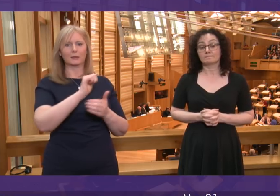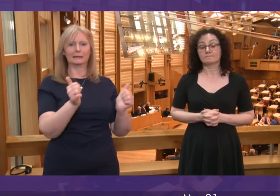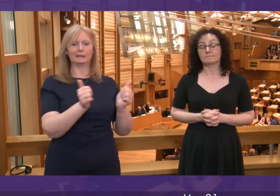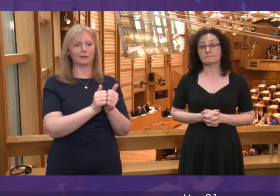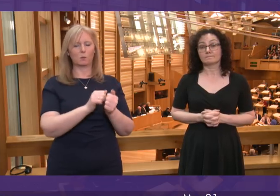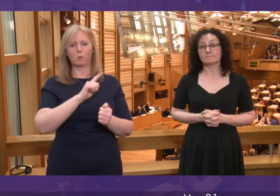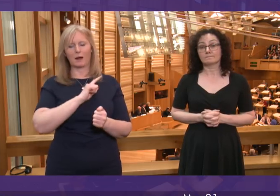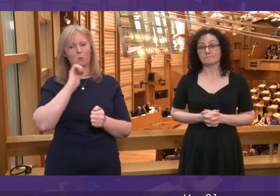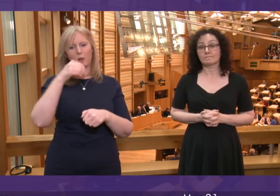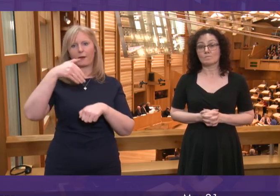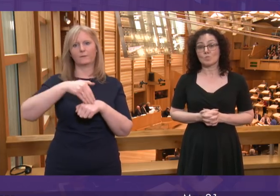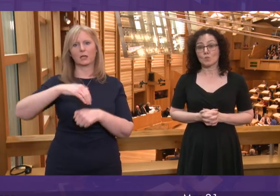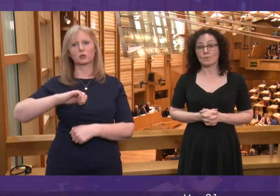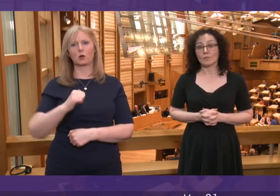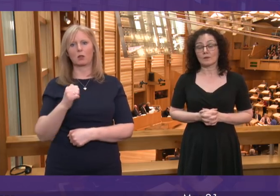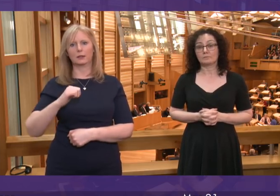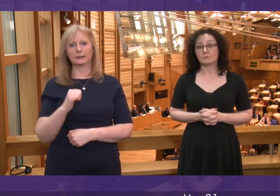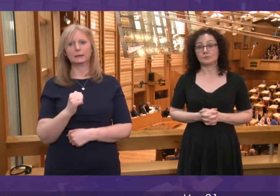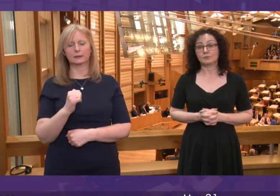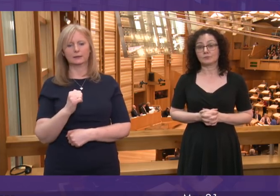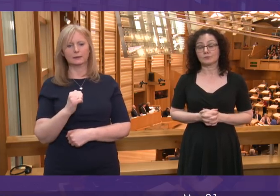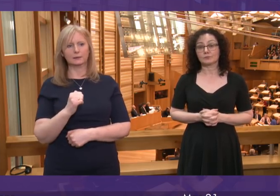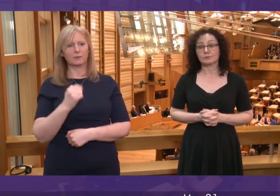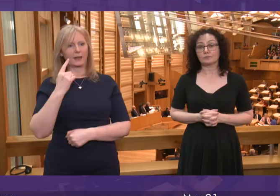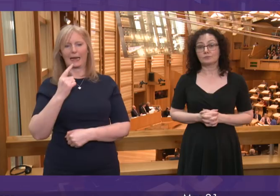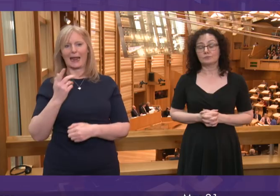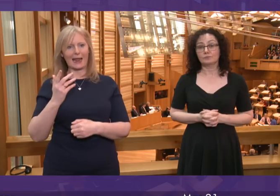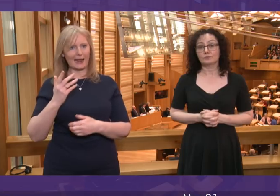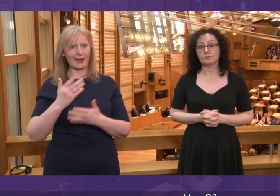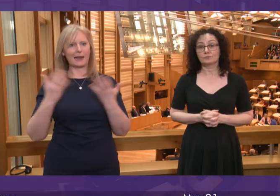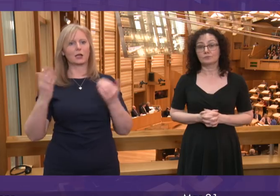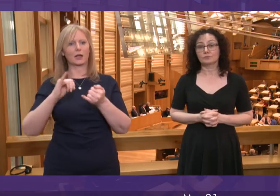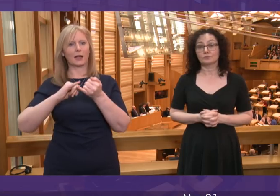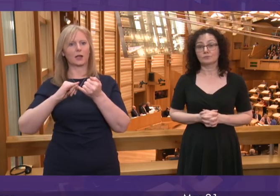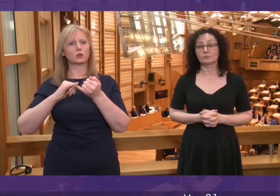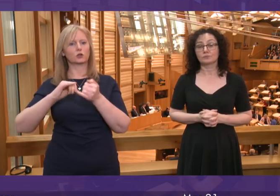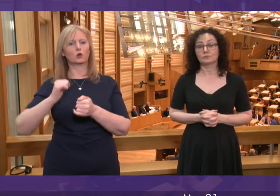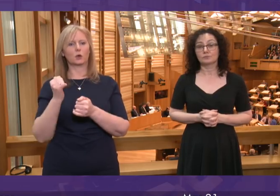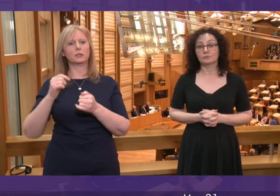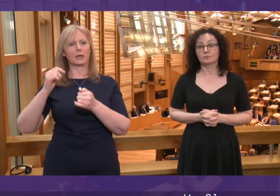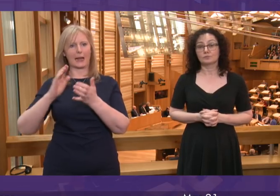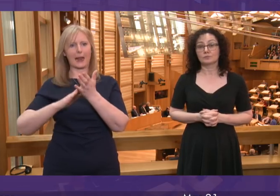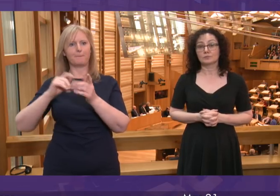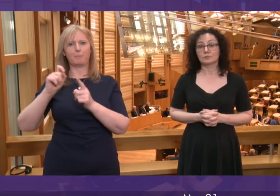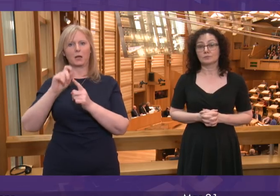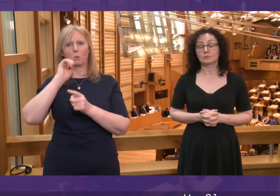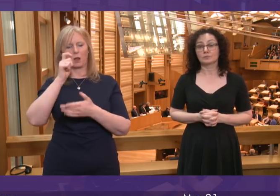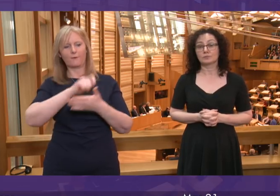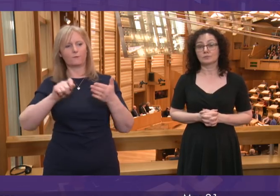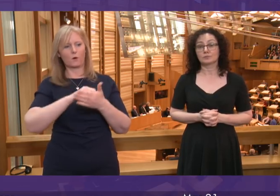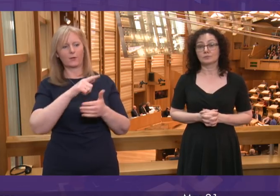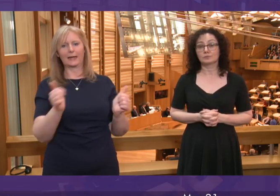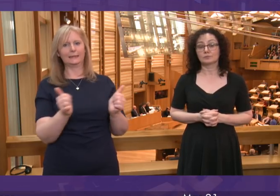damage Scottish interests and I don't think any Scottish MP should vote for such a deal but nor will we accept